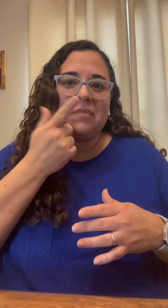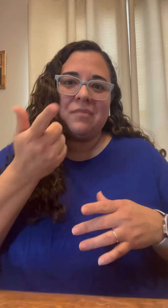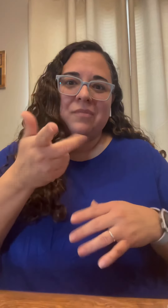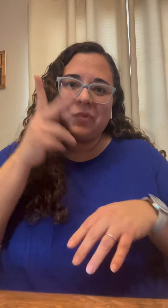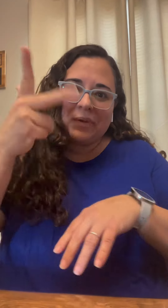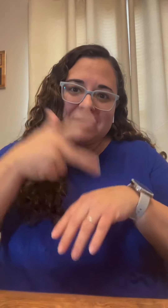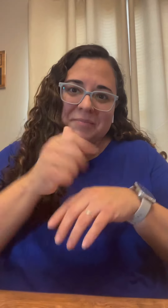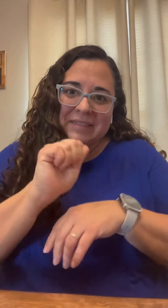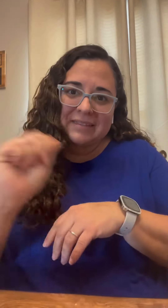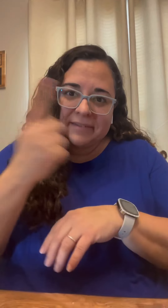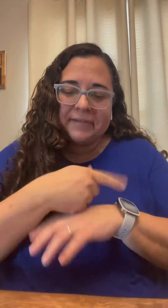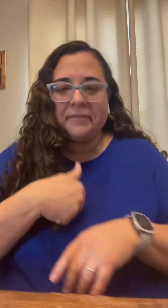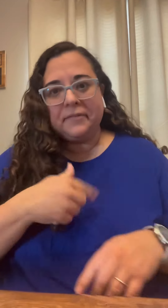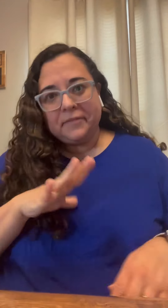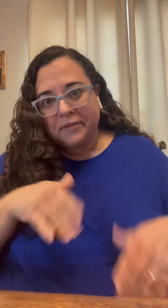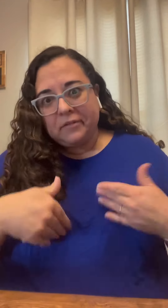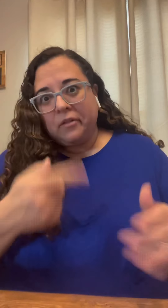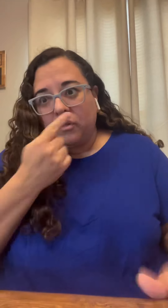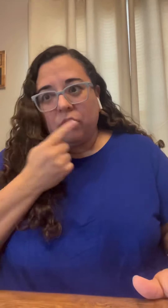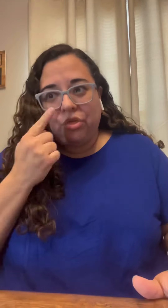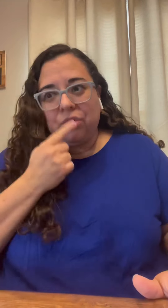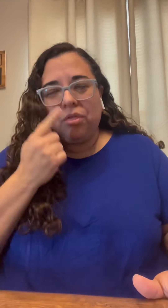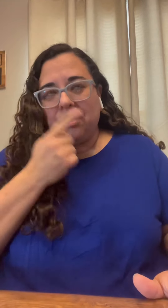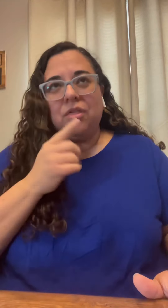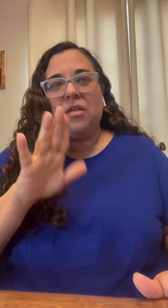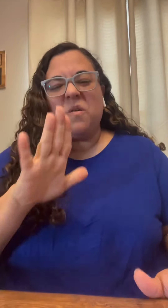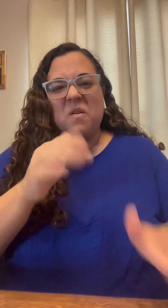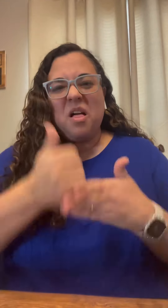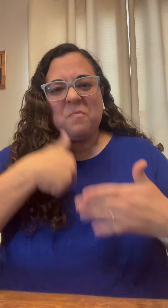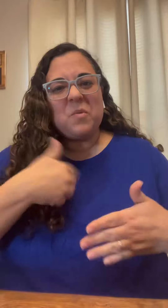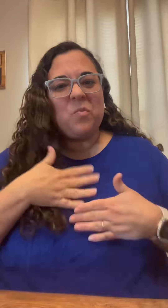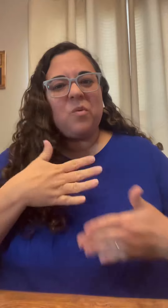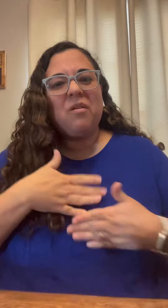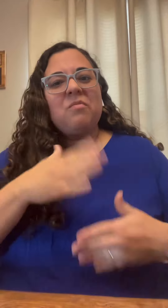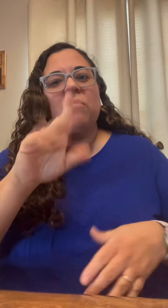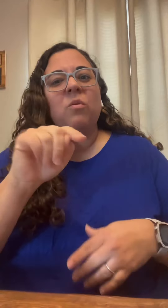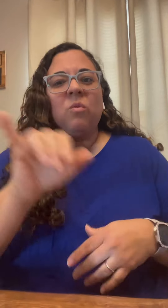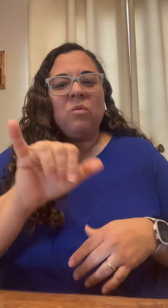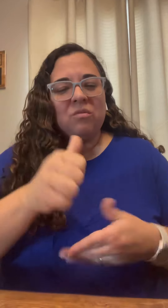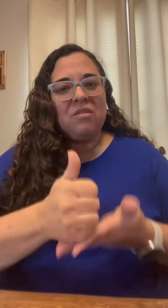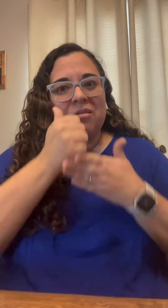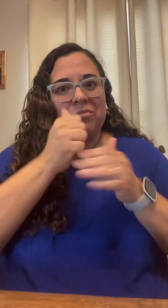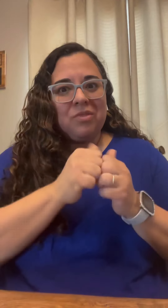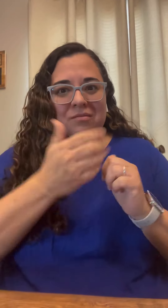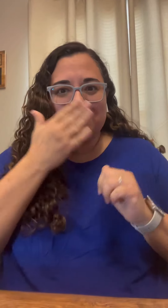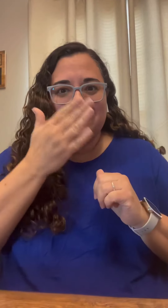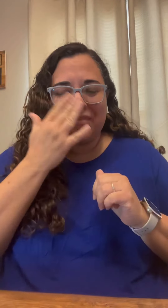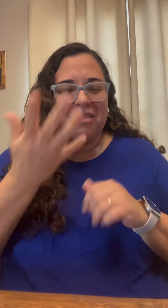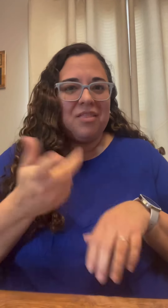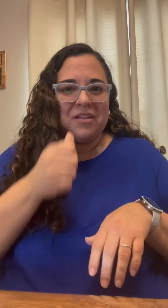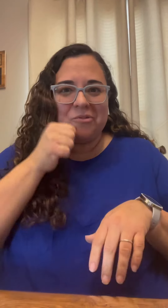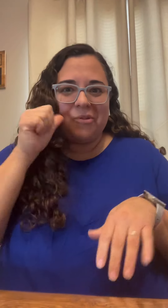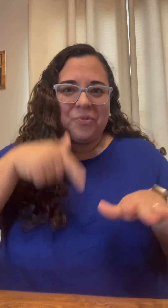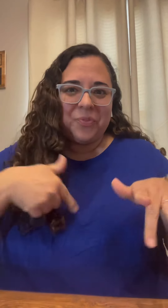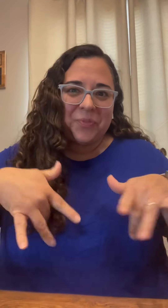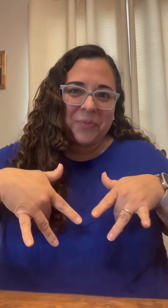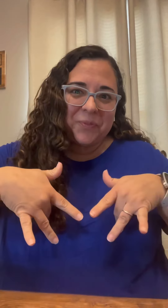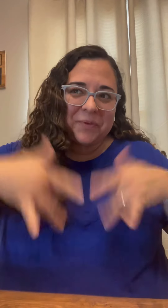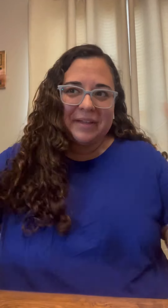i've been putting it there at the entrance of my nose um three times a day it's helped me to breathe but it's also